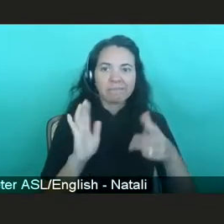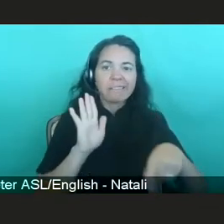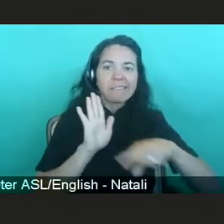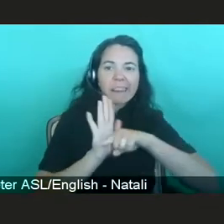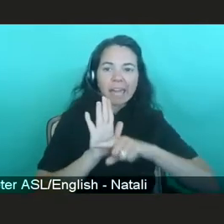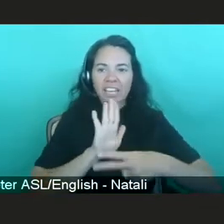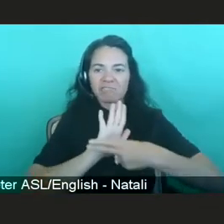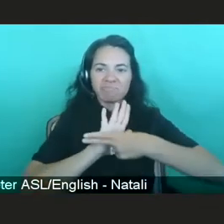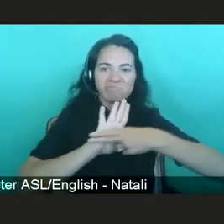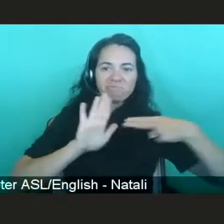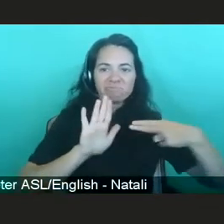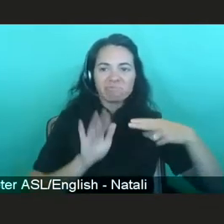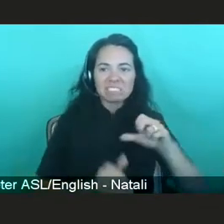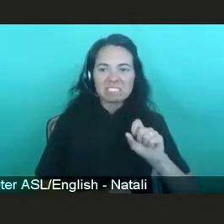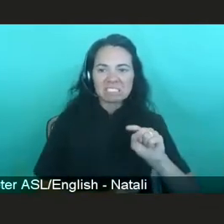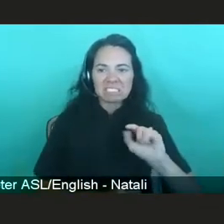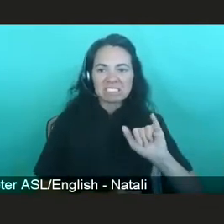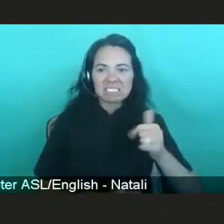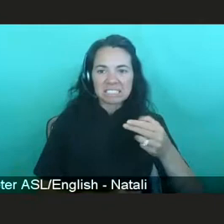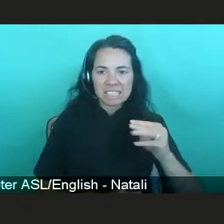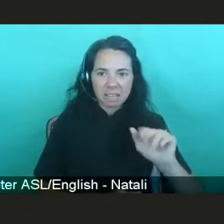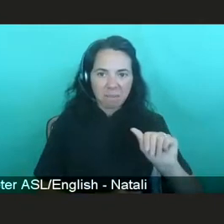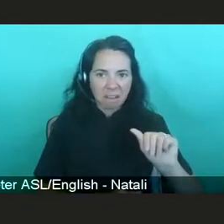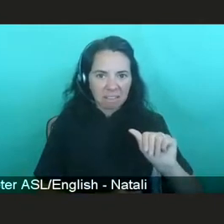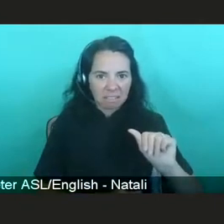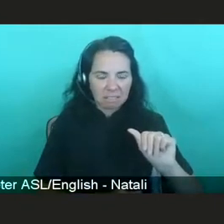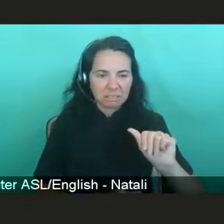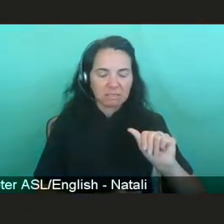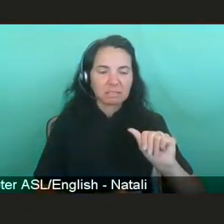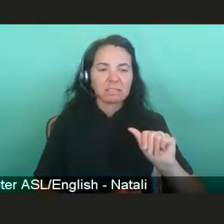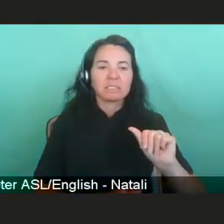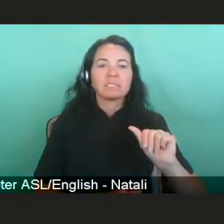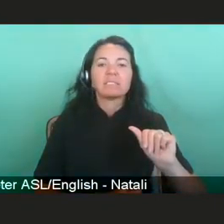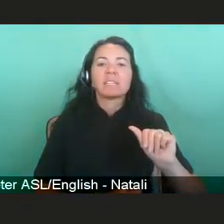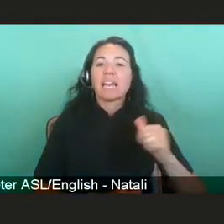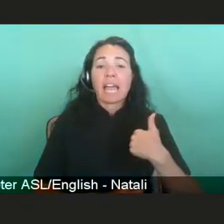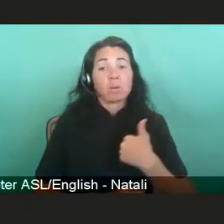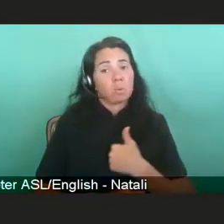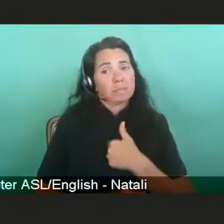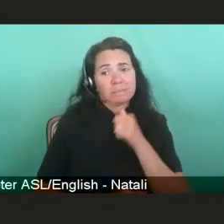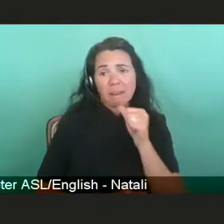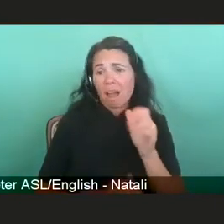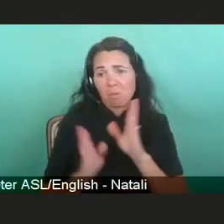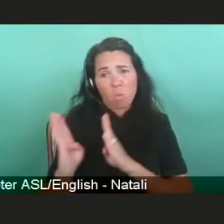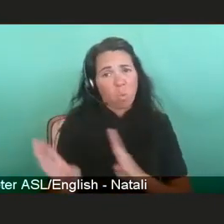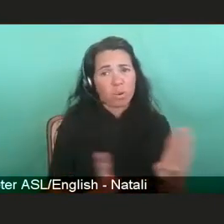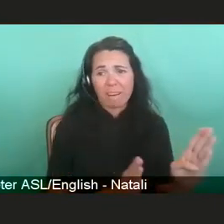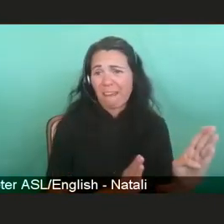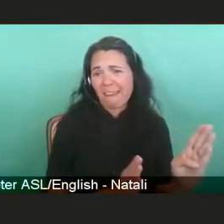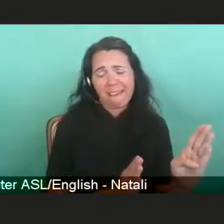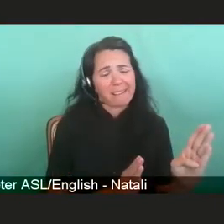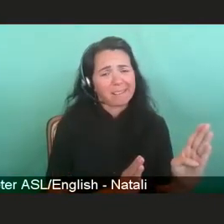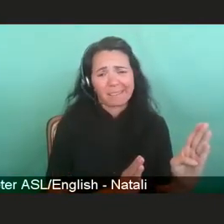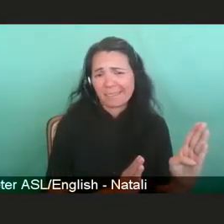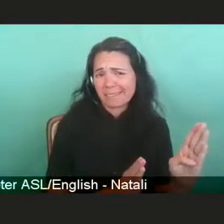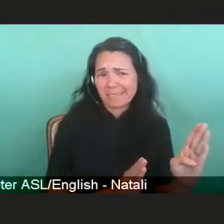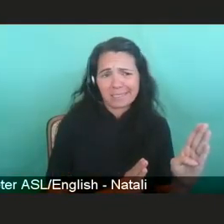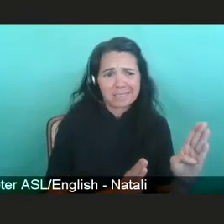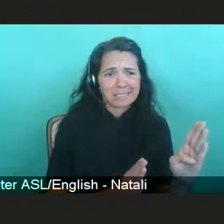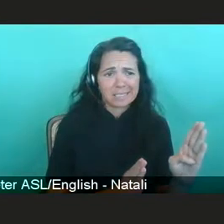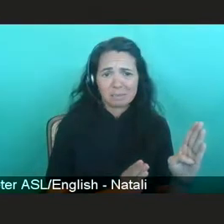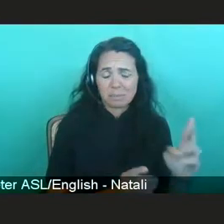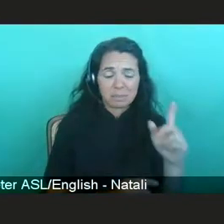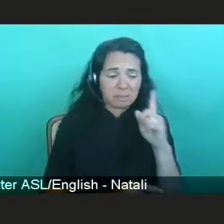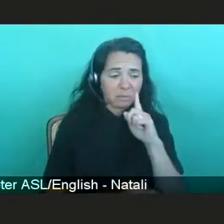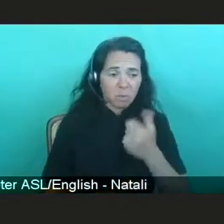associated with this. And we really weren't organized in any way. I mean, for myself, who